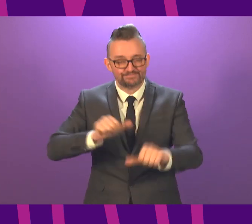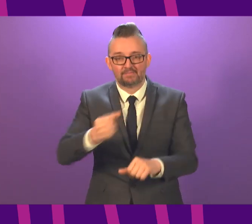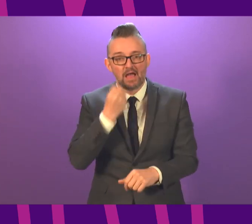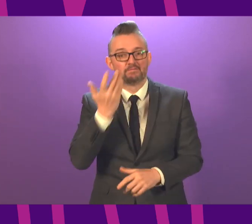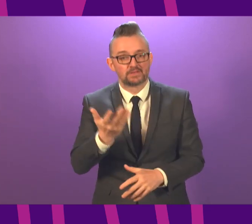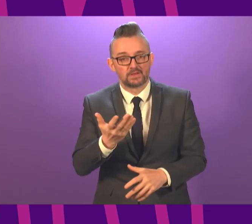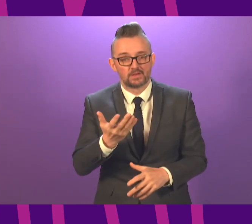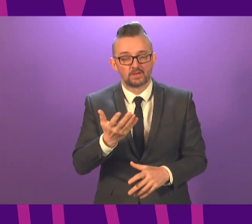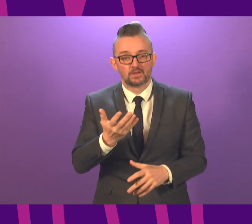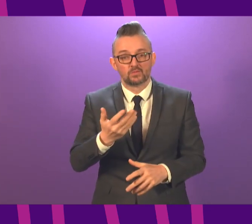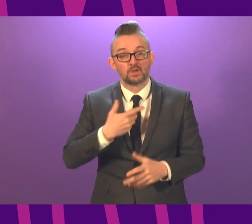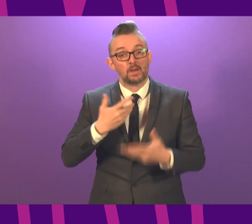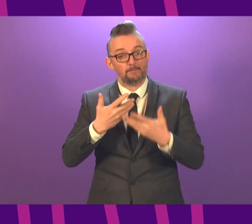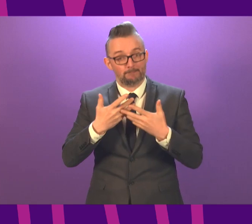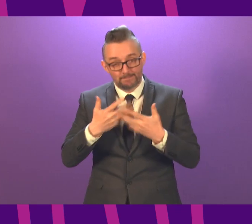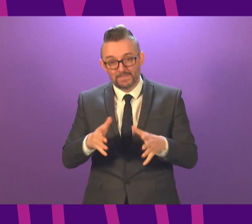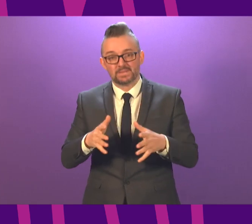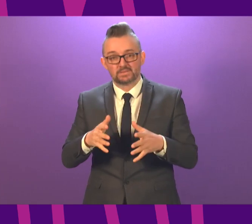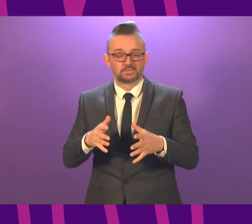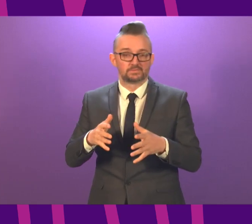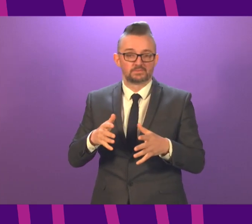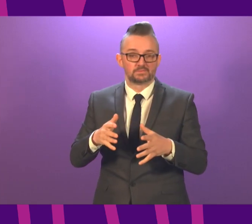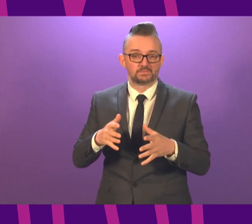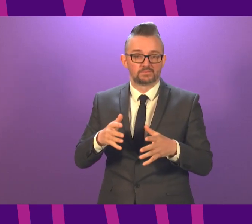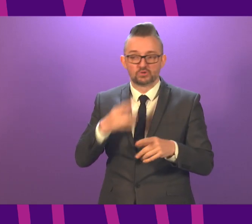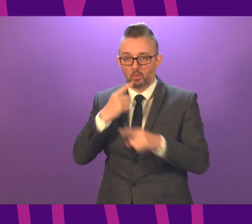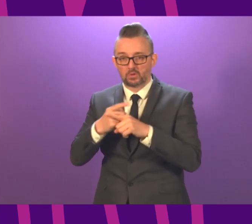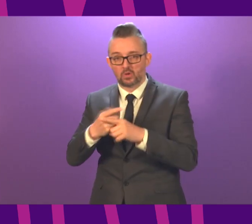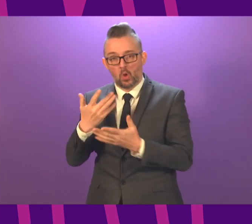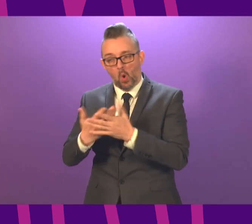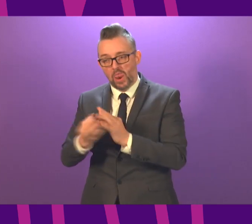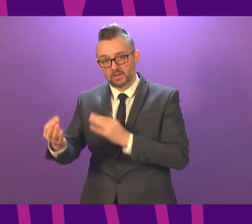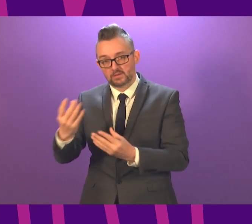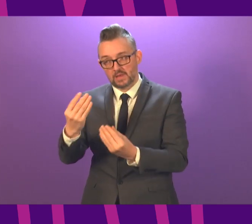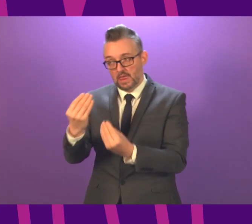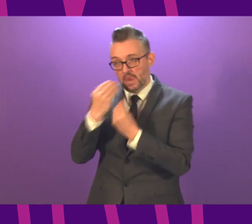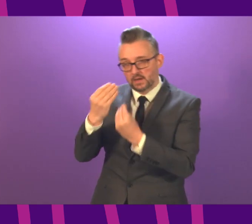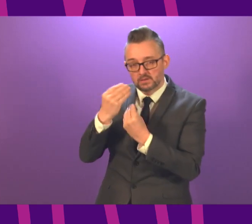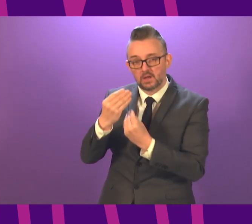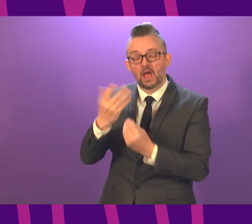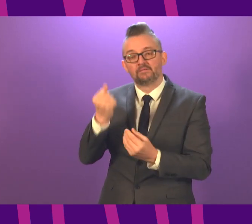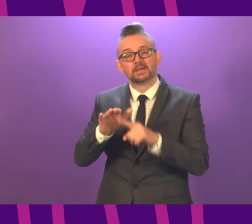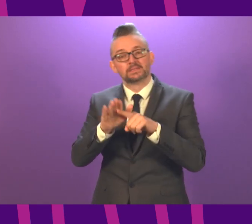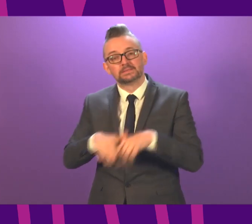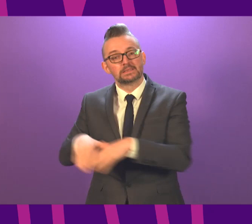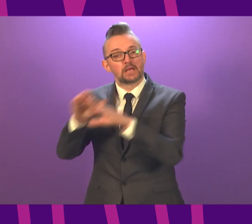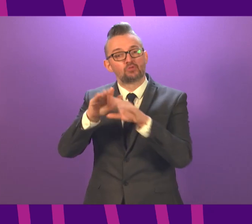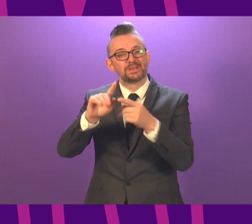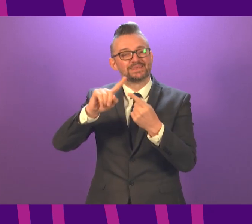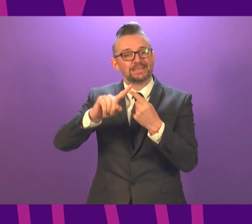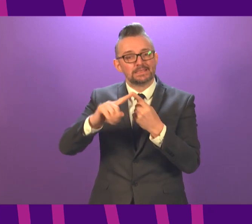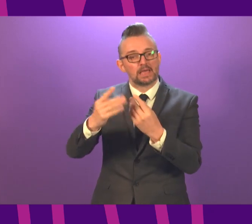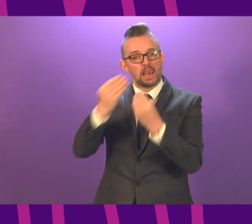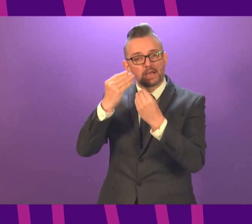of them. So we have taken significant steps around online learning. For example, the national e-learning offer which is a